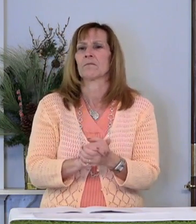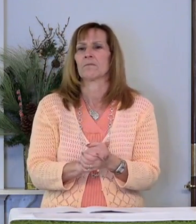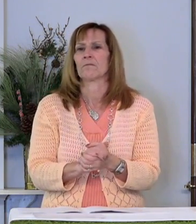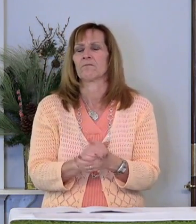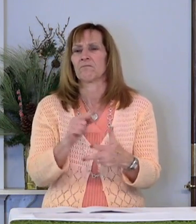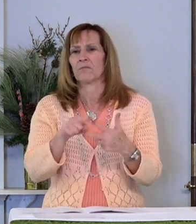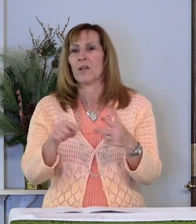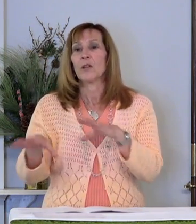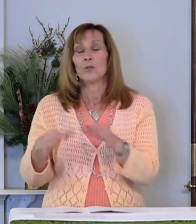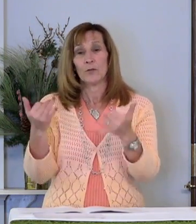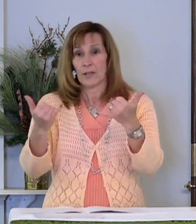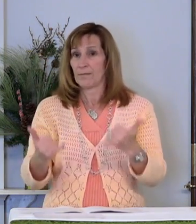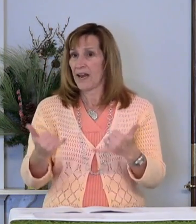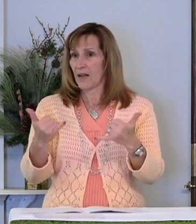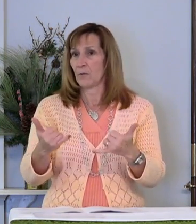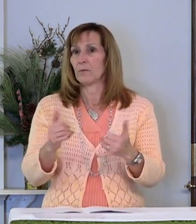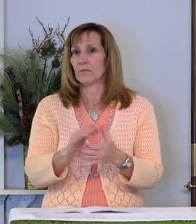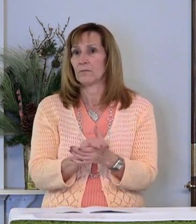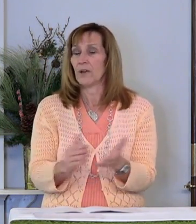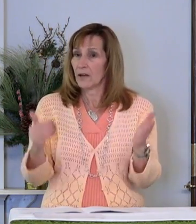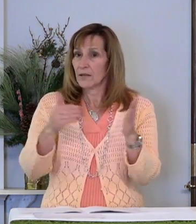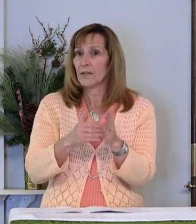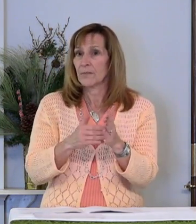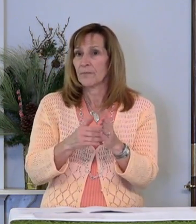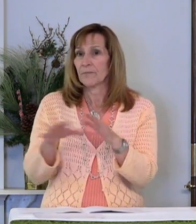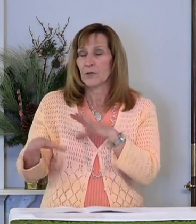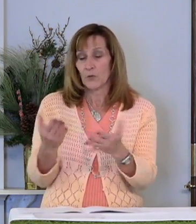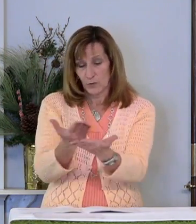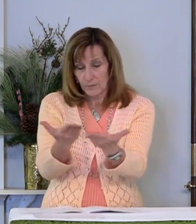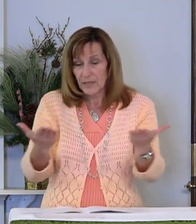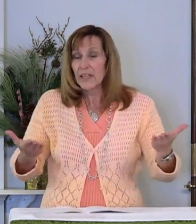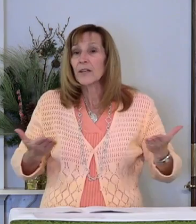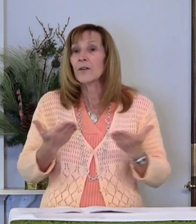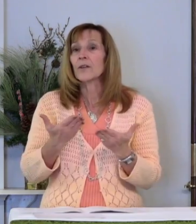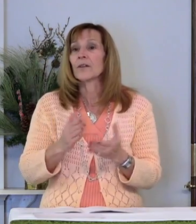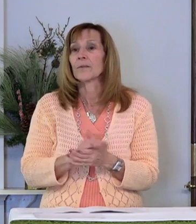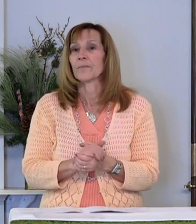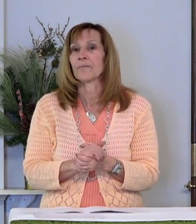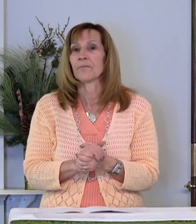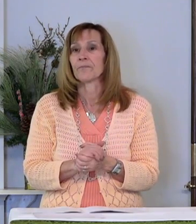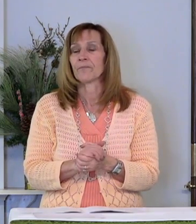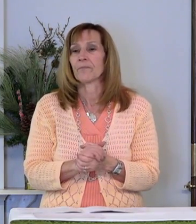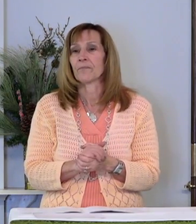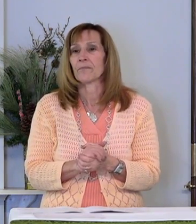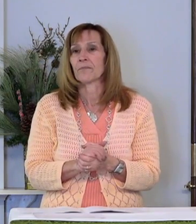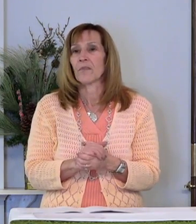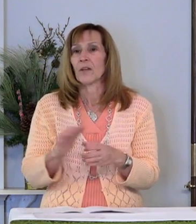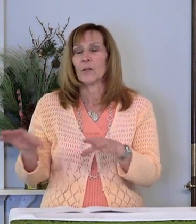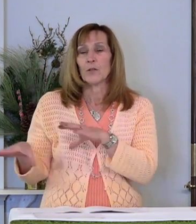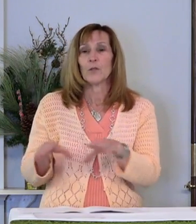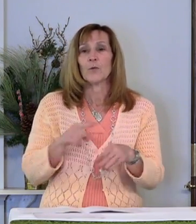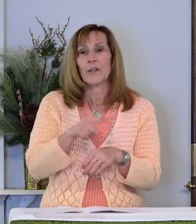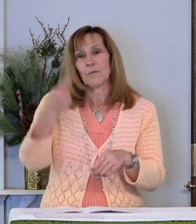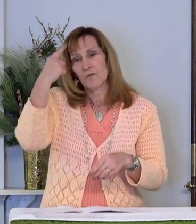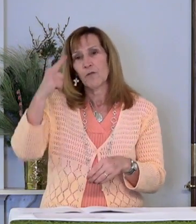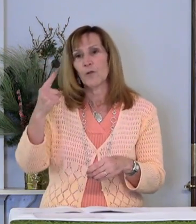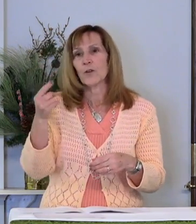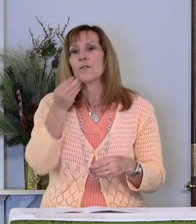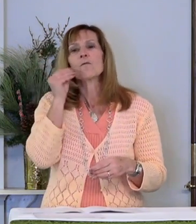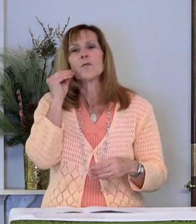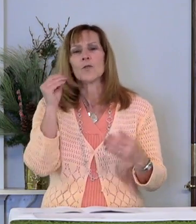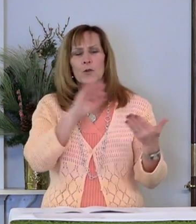Do them now. Do them here. Do them for your